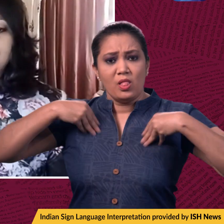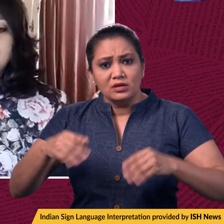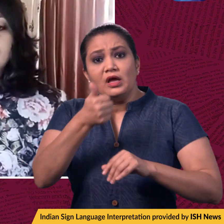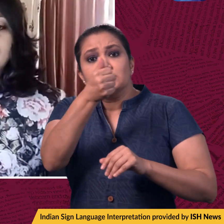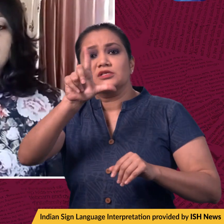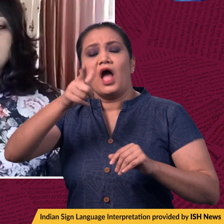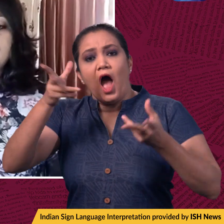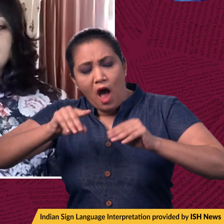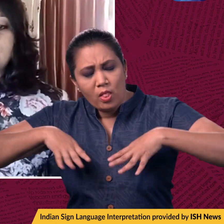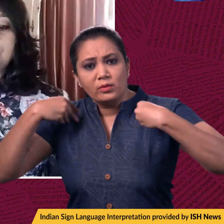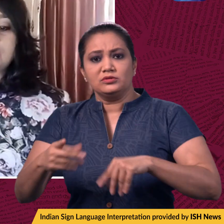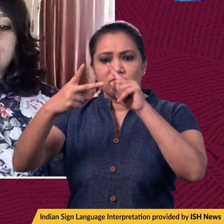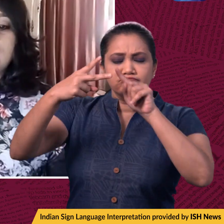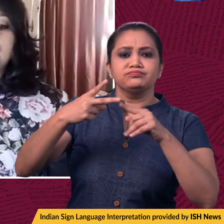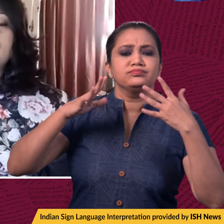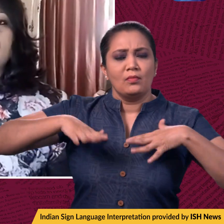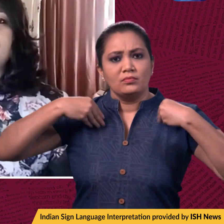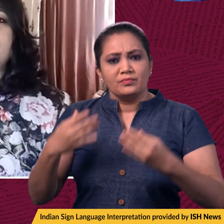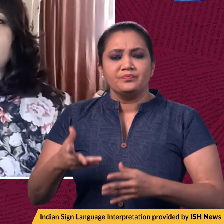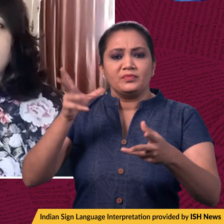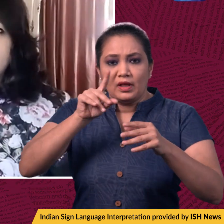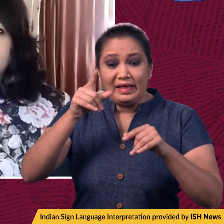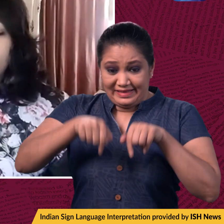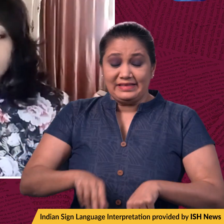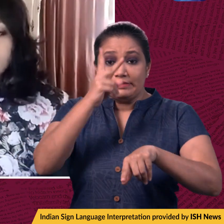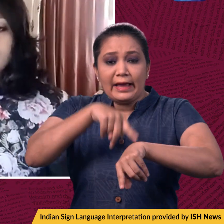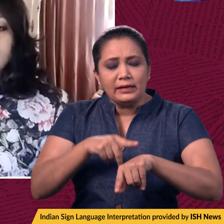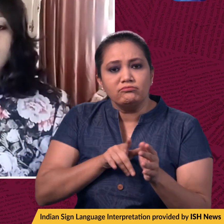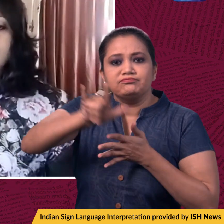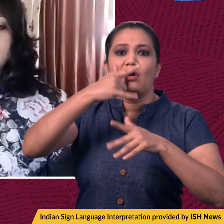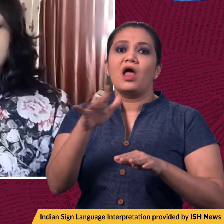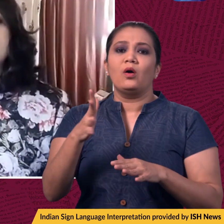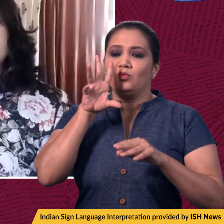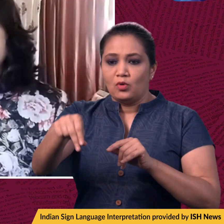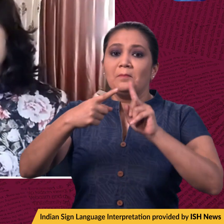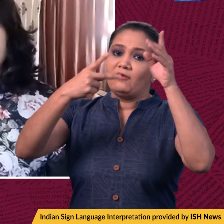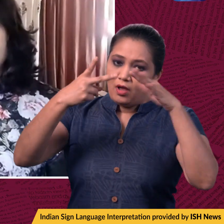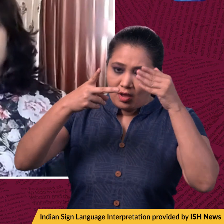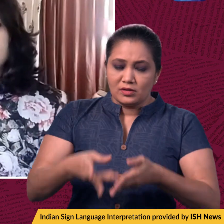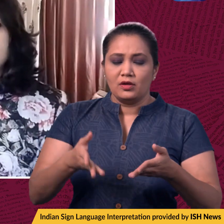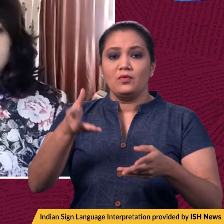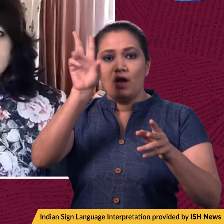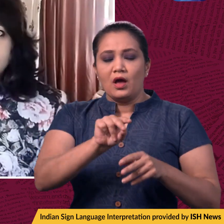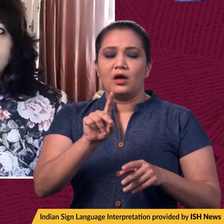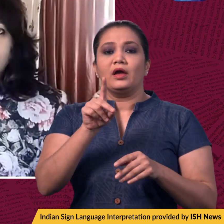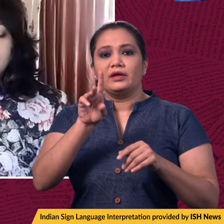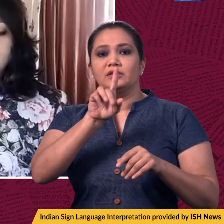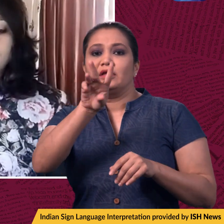rupees. It was the second time Patel had been stopped from flying abroad. Now, this matter is going to be heard on the 13th of April.